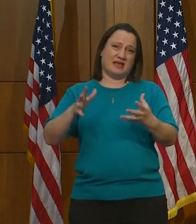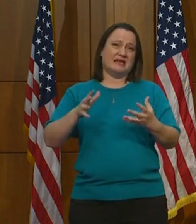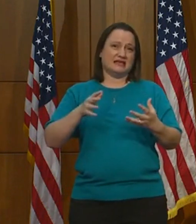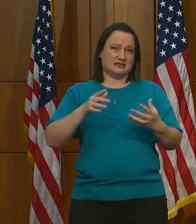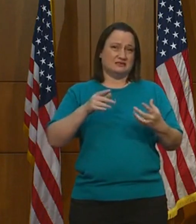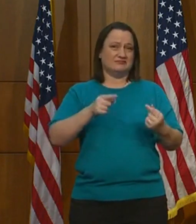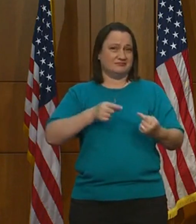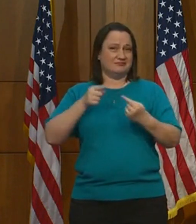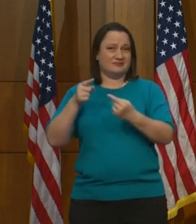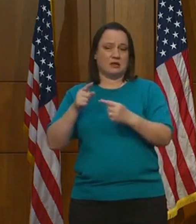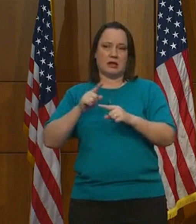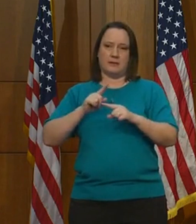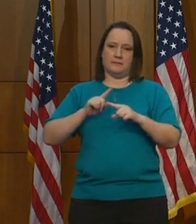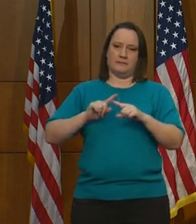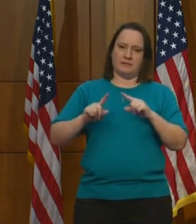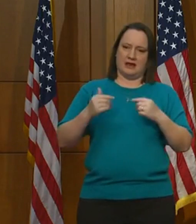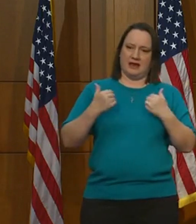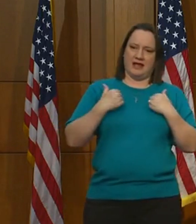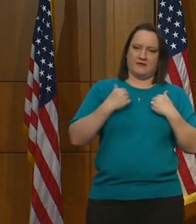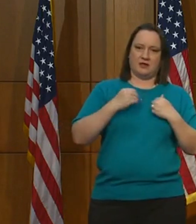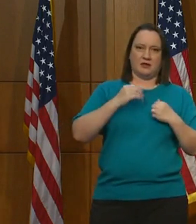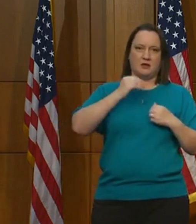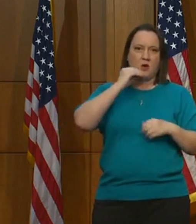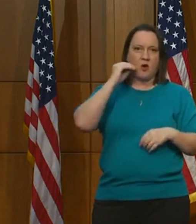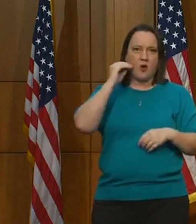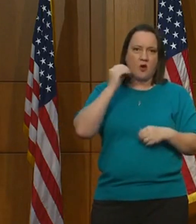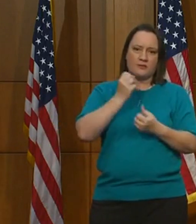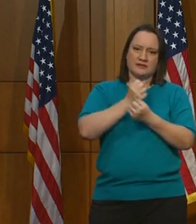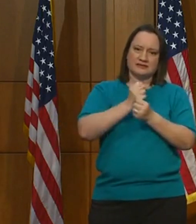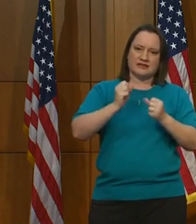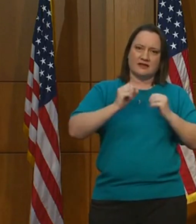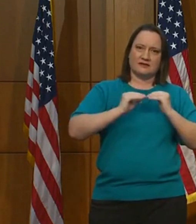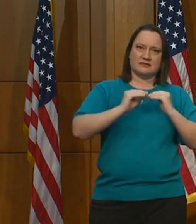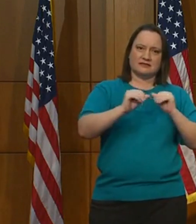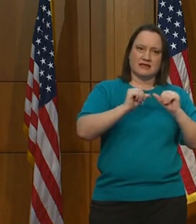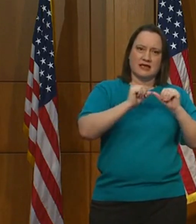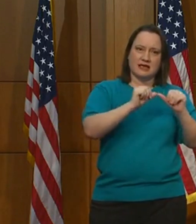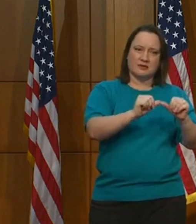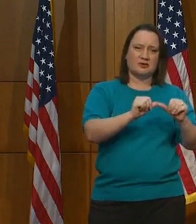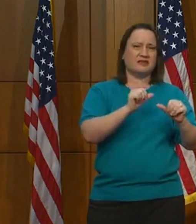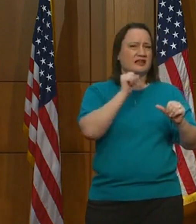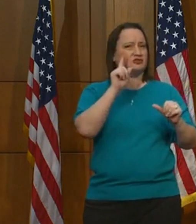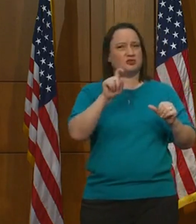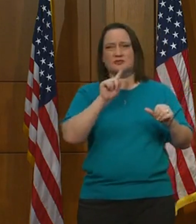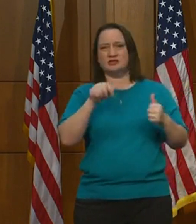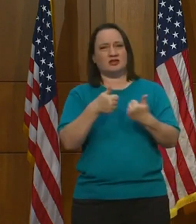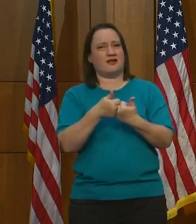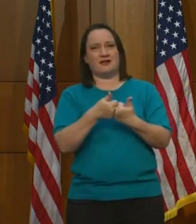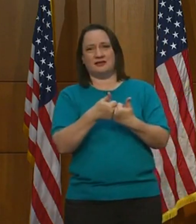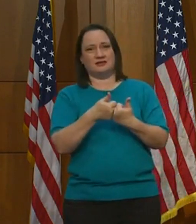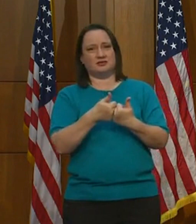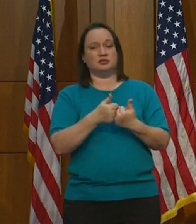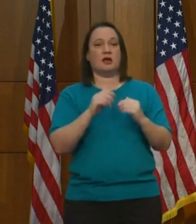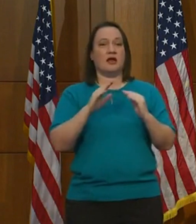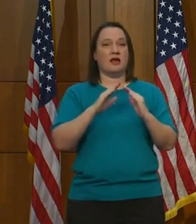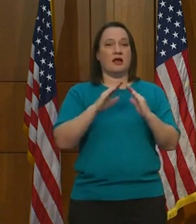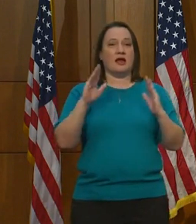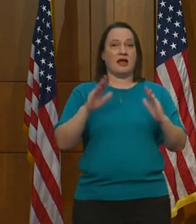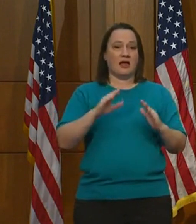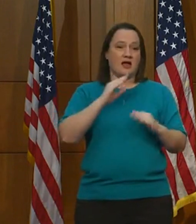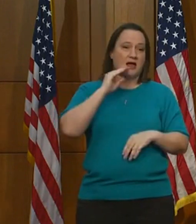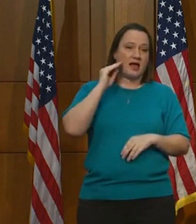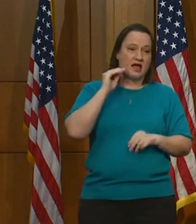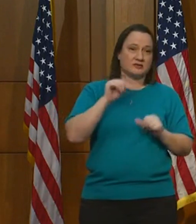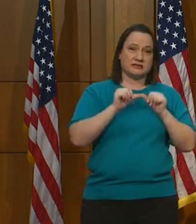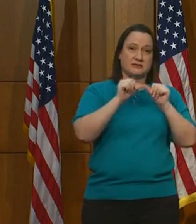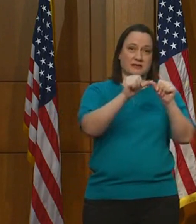and stable place to call home shouldn't be one of them. Housing stability is a nationwide challenge,